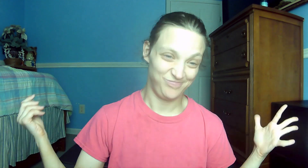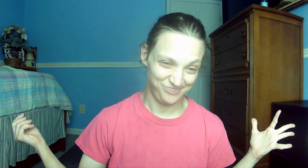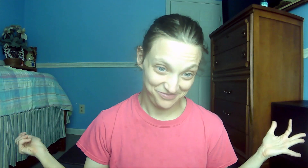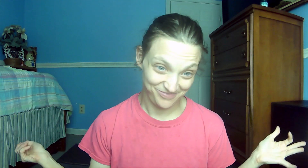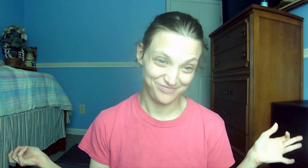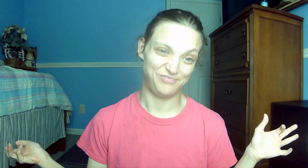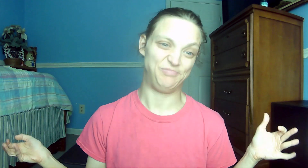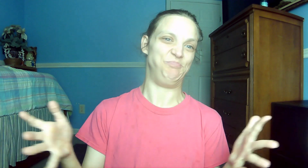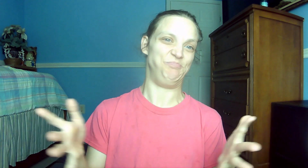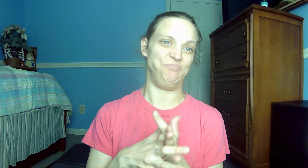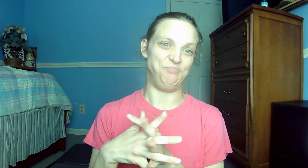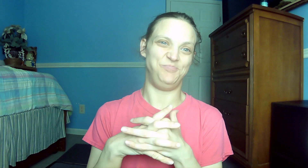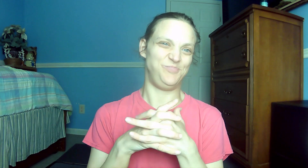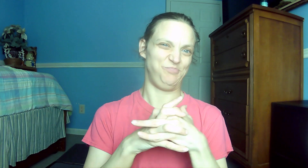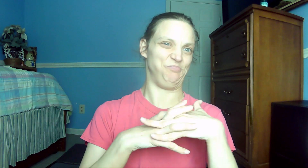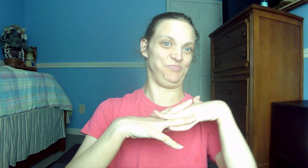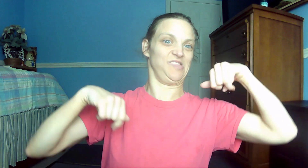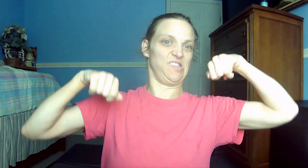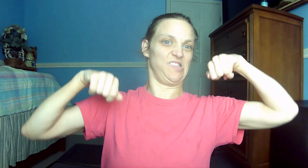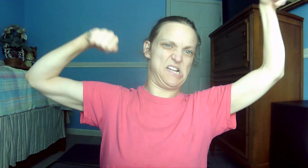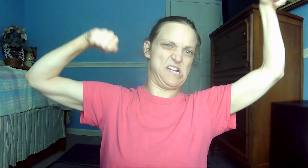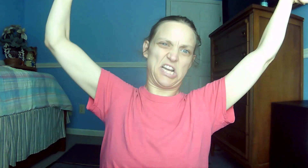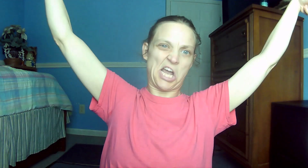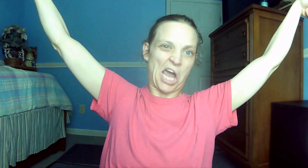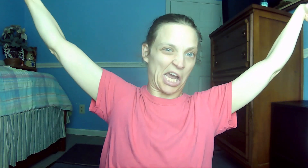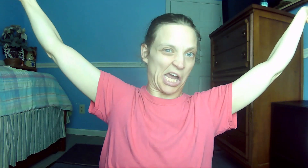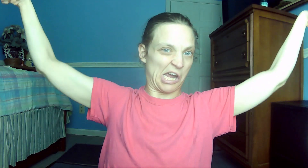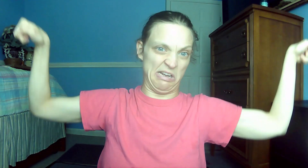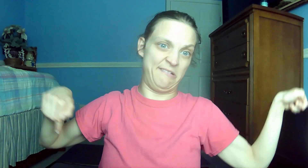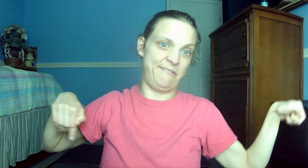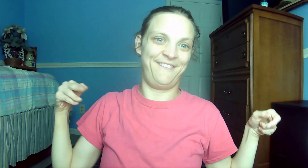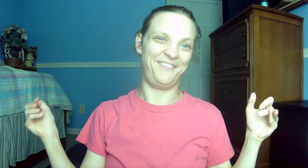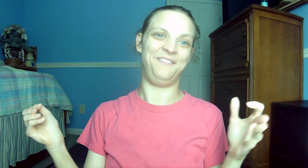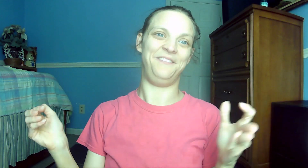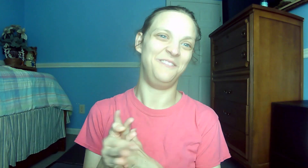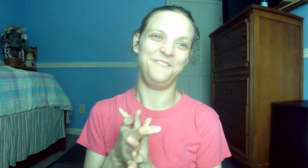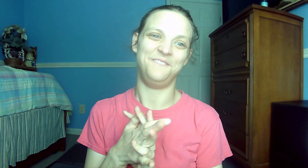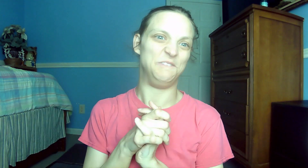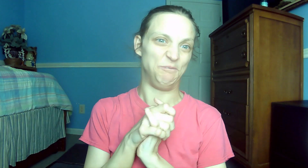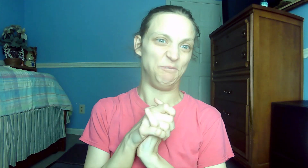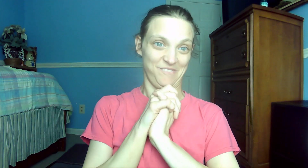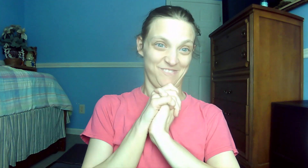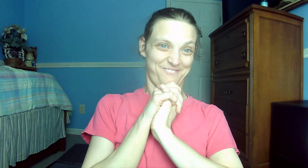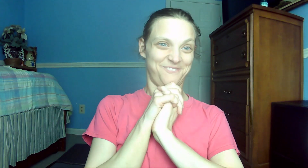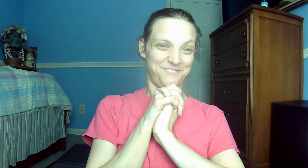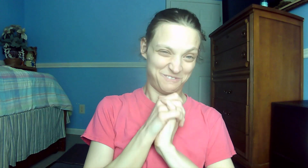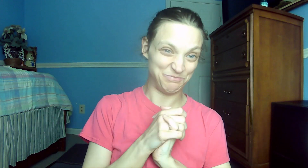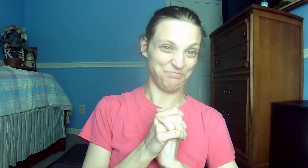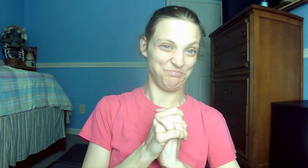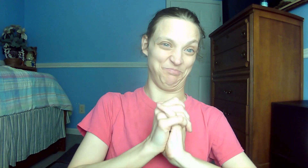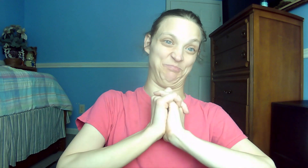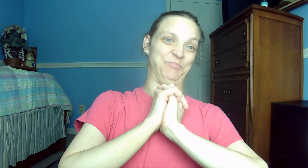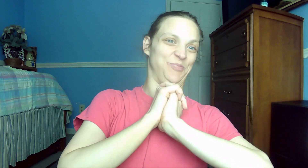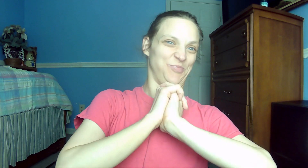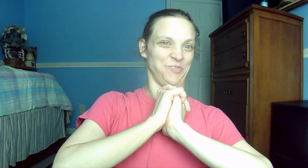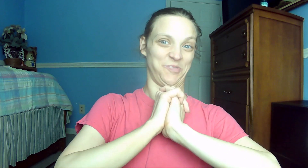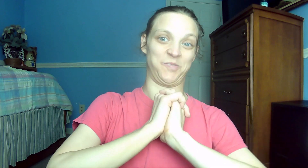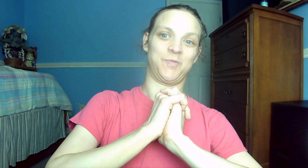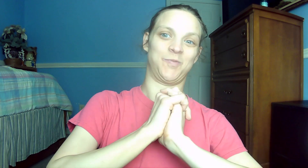truth. Your word is truth. 47. Acts 20.28 Keep watch over yourselves, and all the